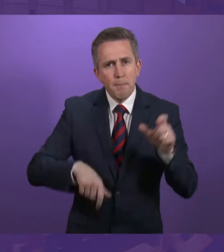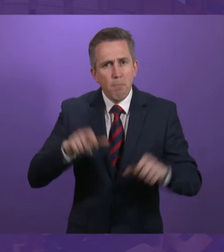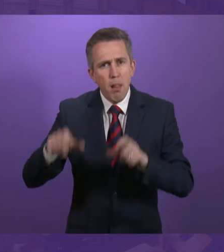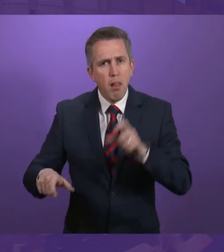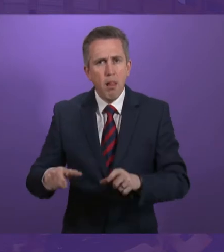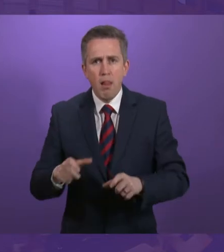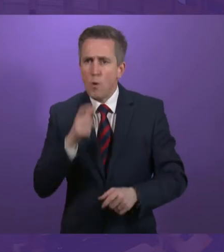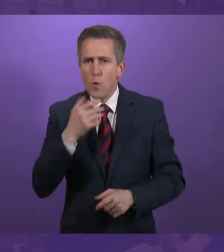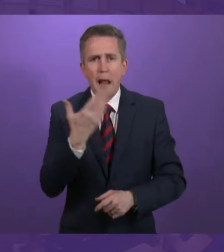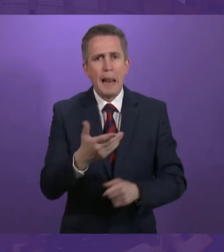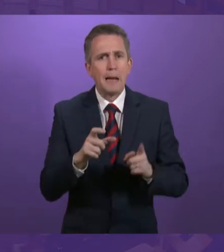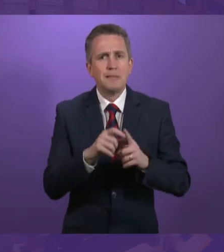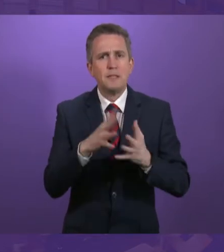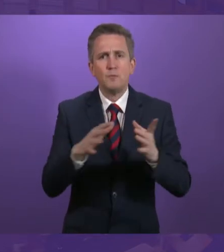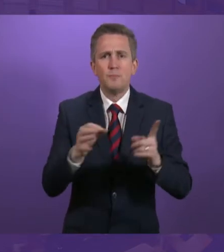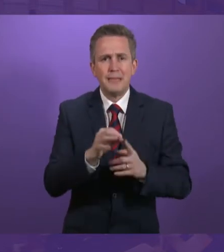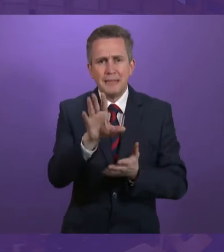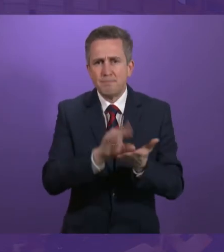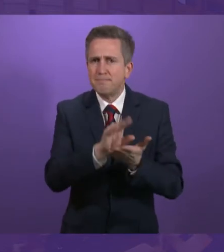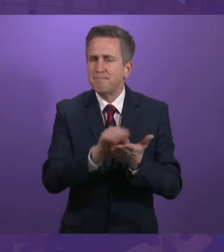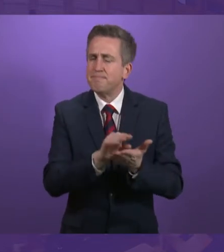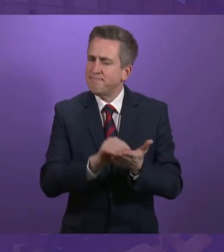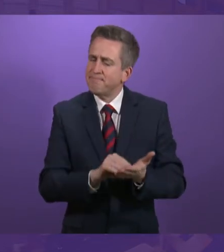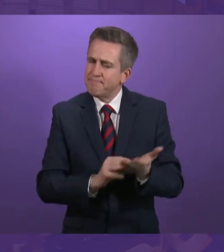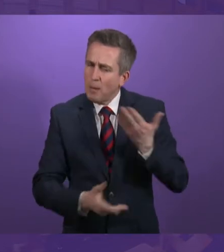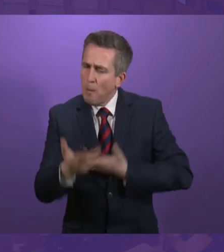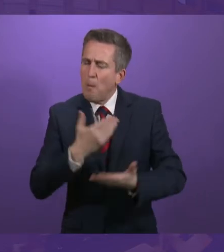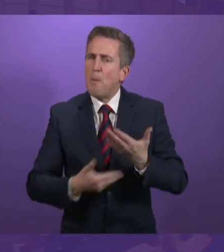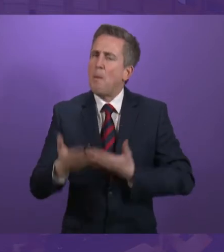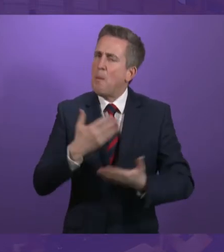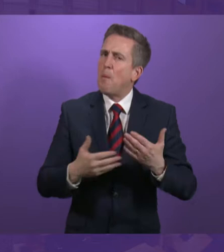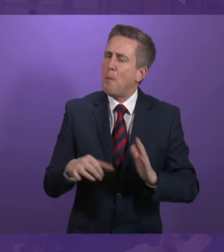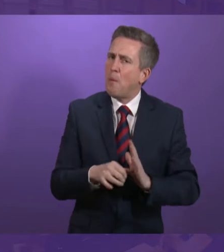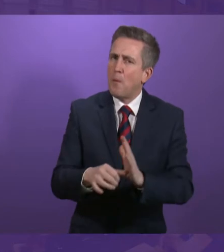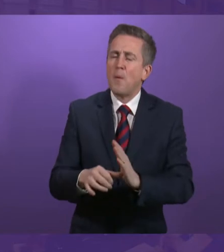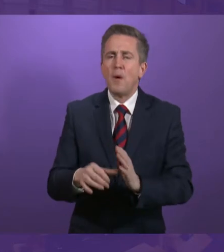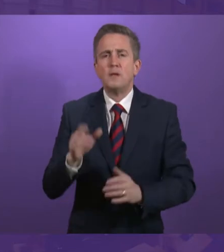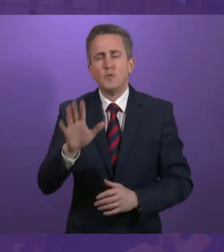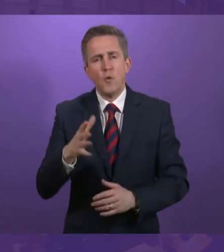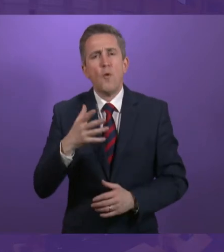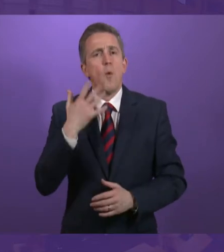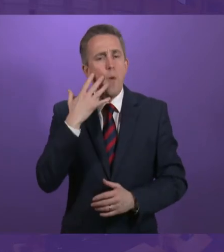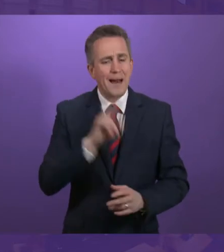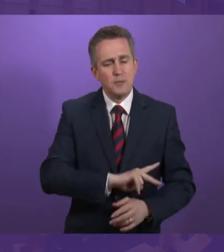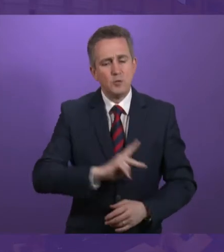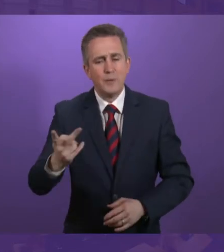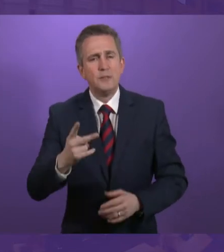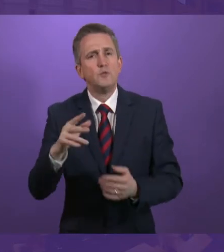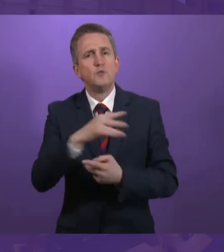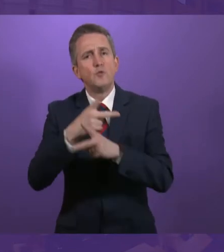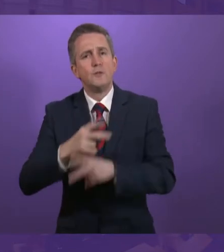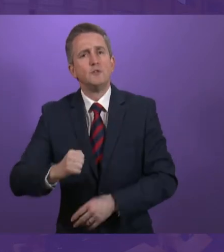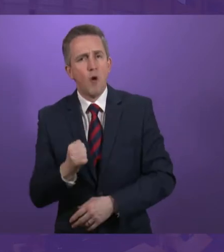the current system is that we must ensure that people entitled to these benefits are protected during the transition. Yes,